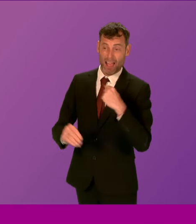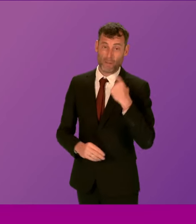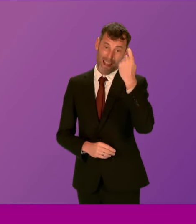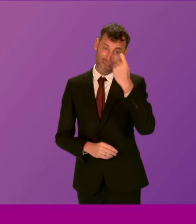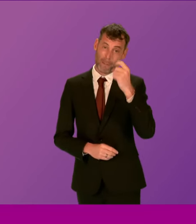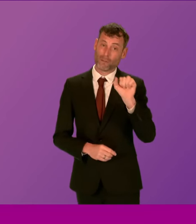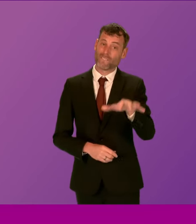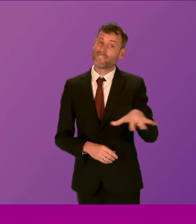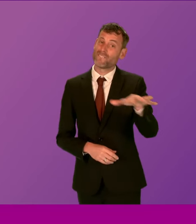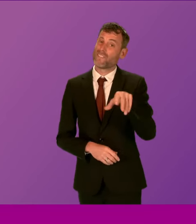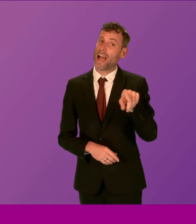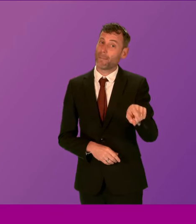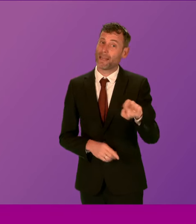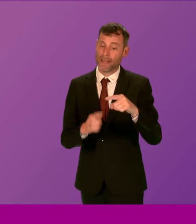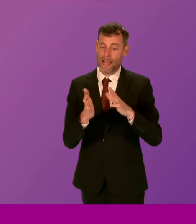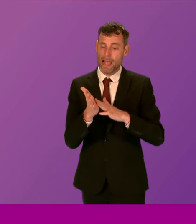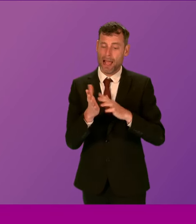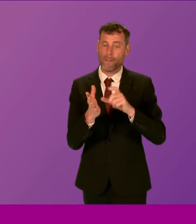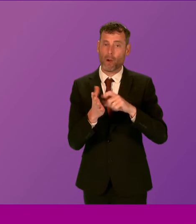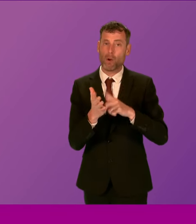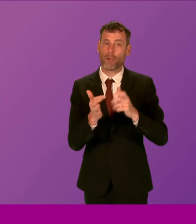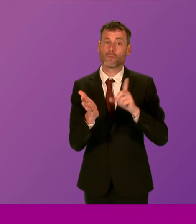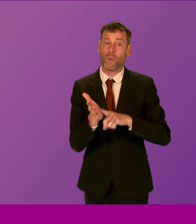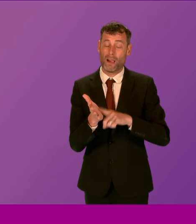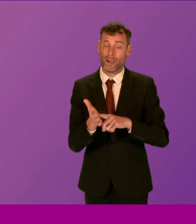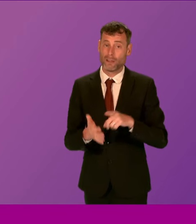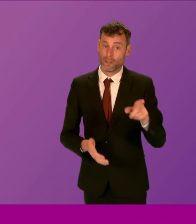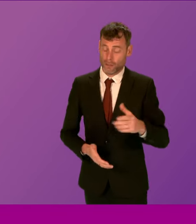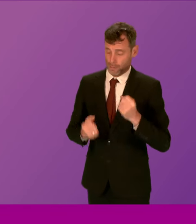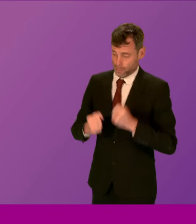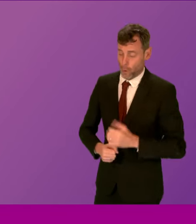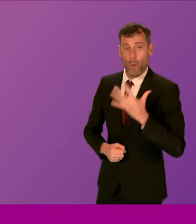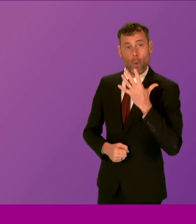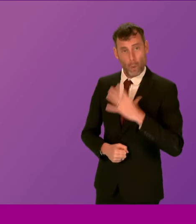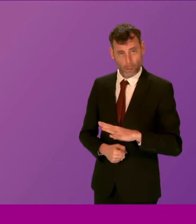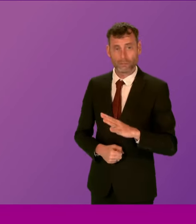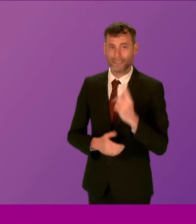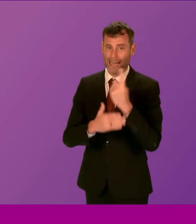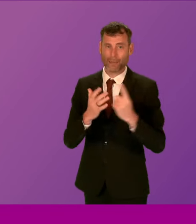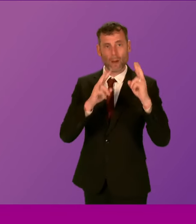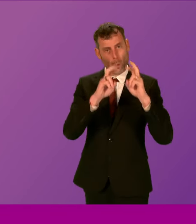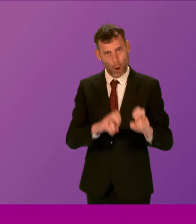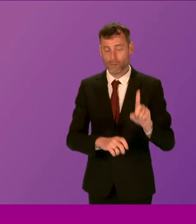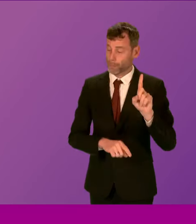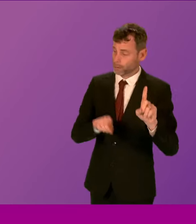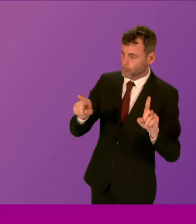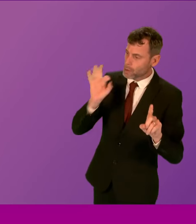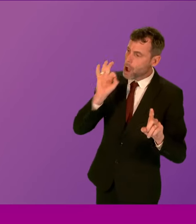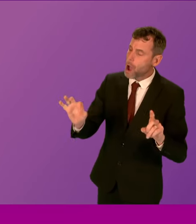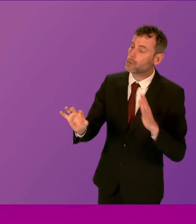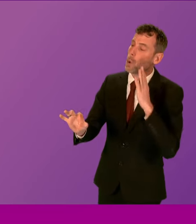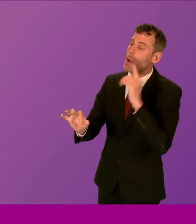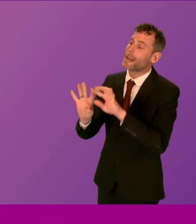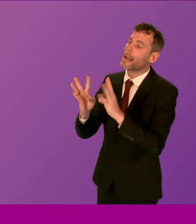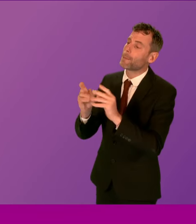I think, underpins that urgent need for a judge-led inquiry. To ask the first minister when the cabinet will next meet. First minister. Tuesday planning